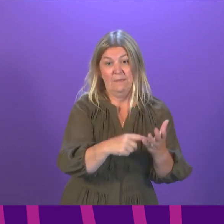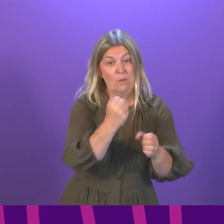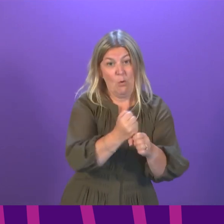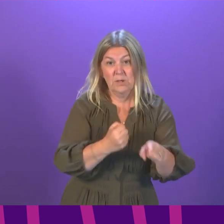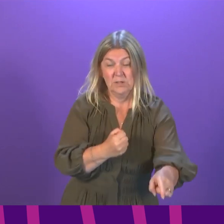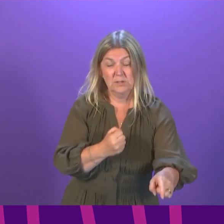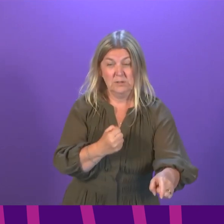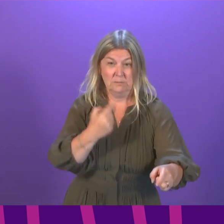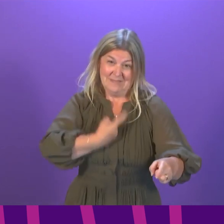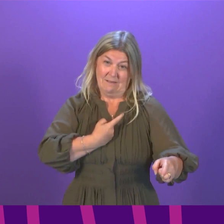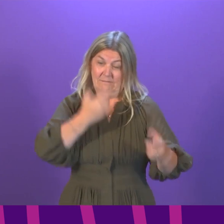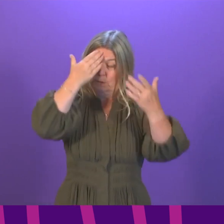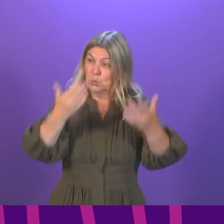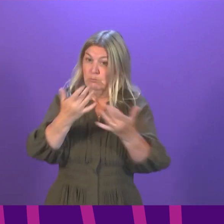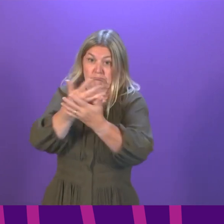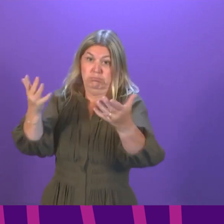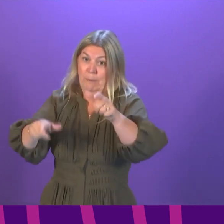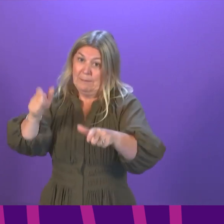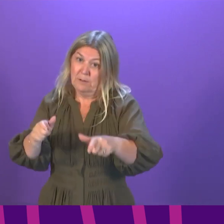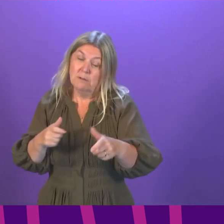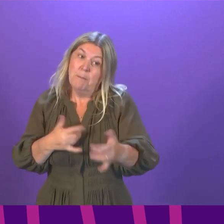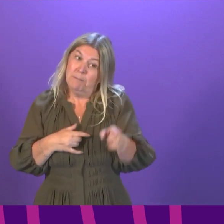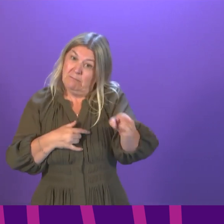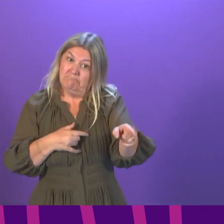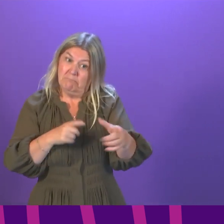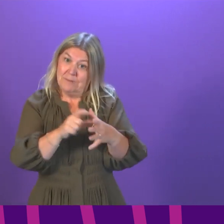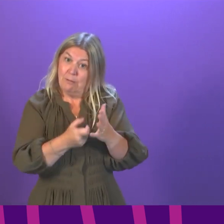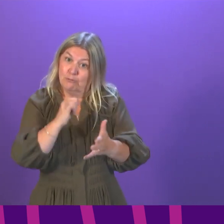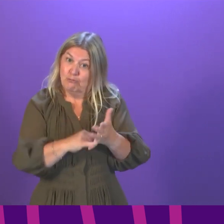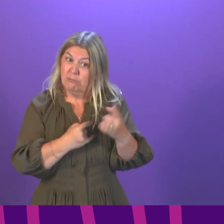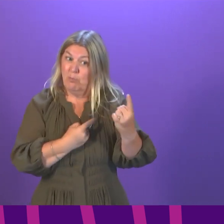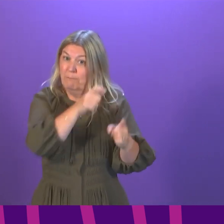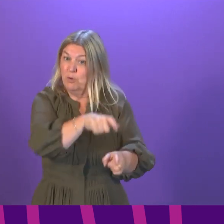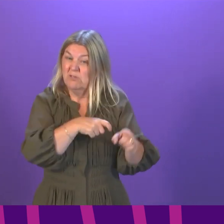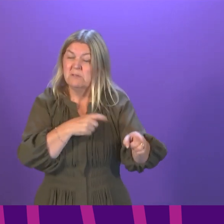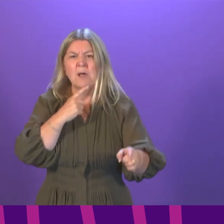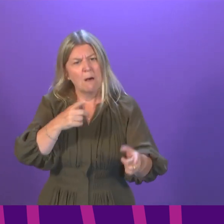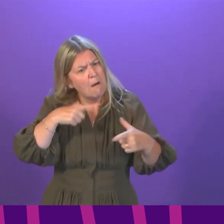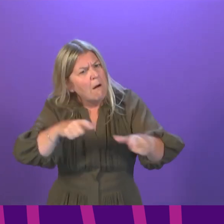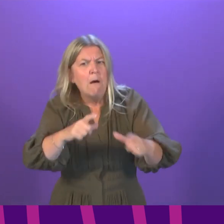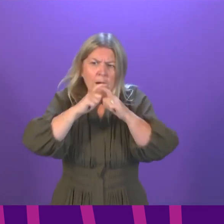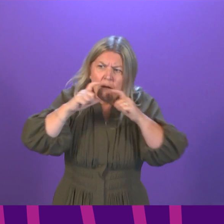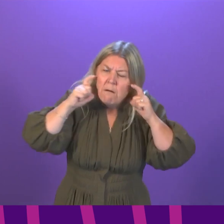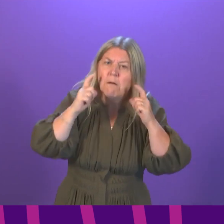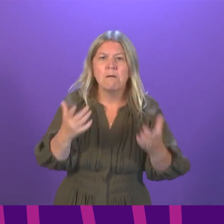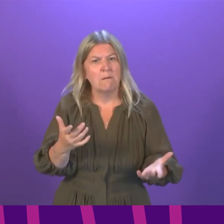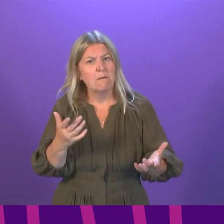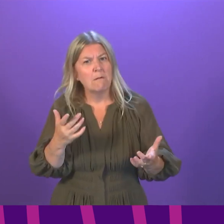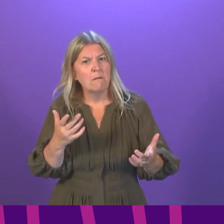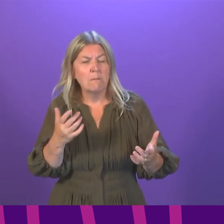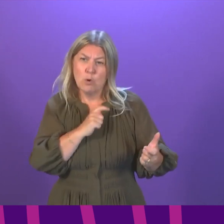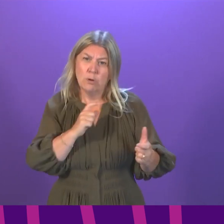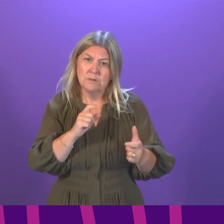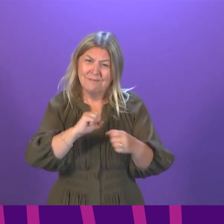many people, maybe Douglas Ross is one of them, who think that continuing to wear a face covering while this virus continues to